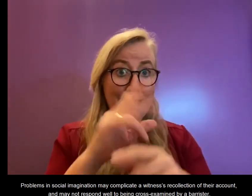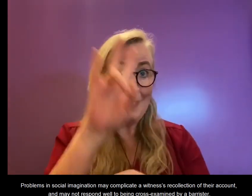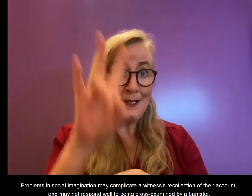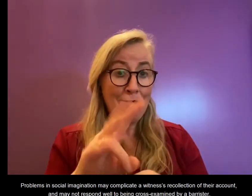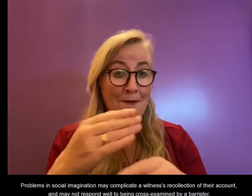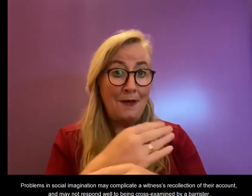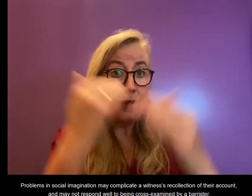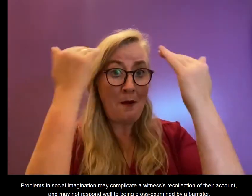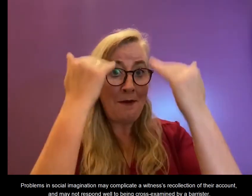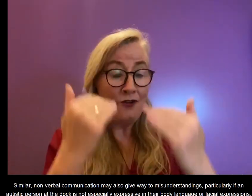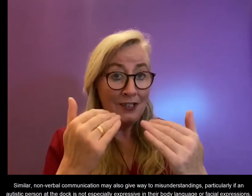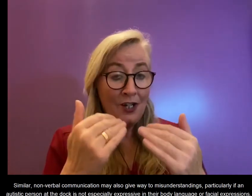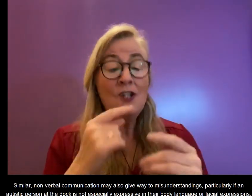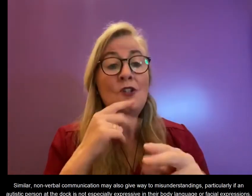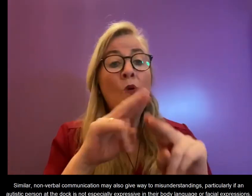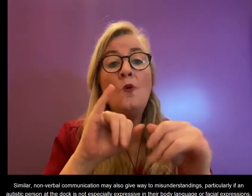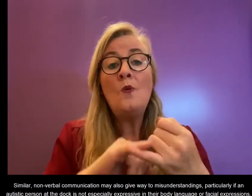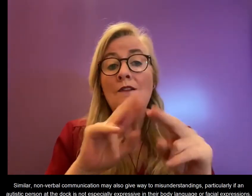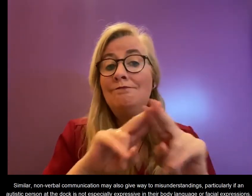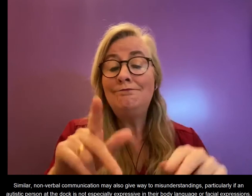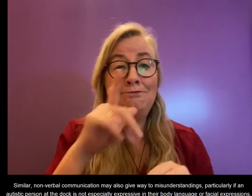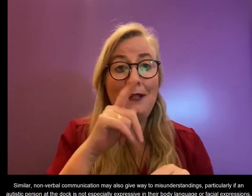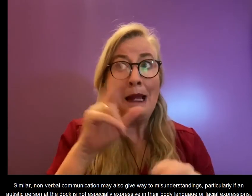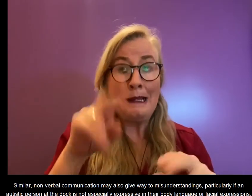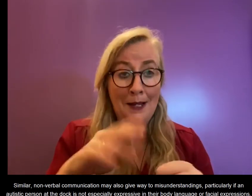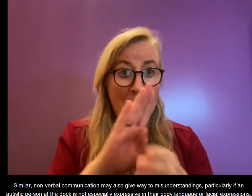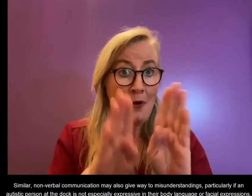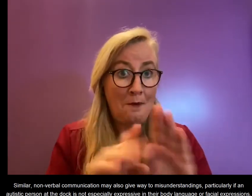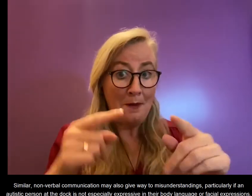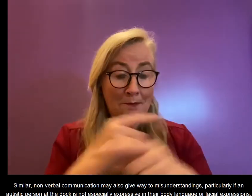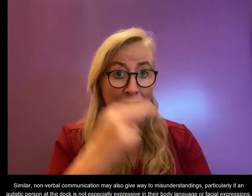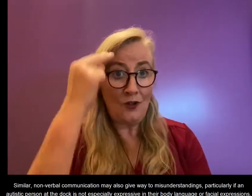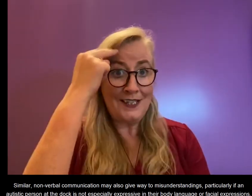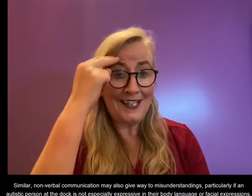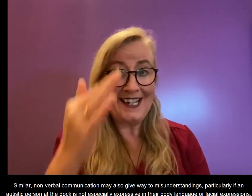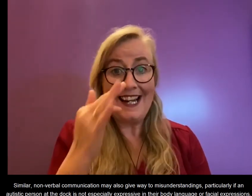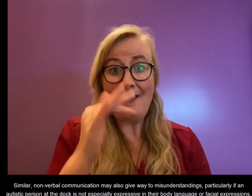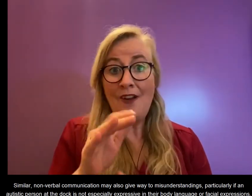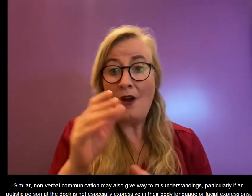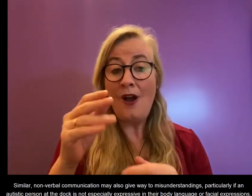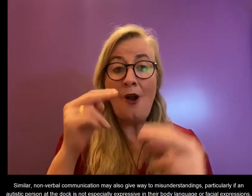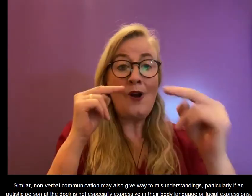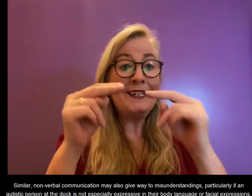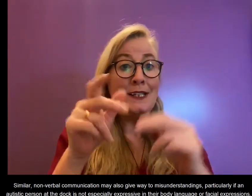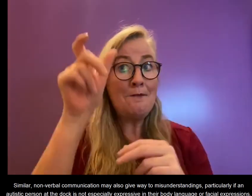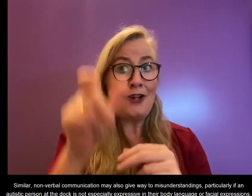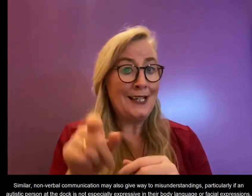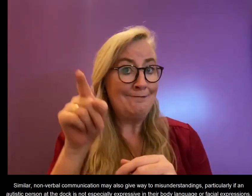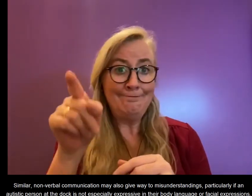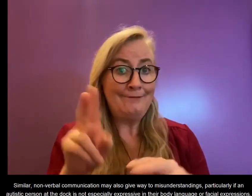by a barrister. Similarly, non-verbal communication may also give way to misunderstandings, particularly if an autistic person on the